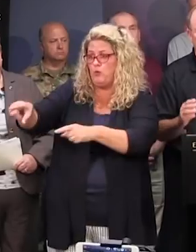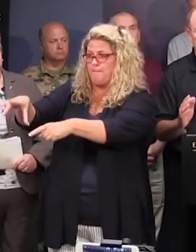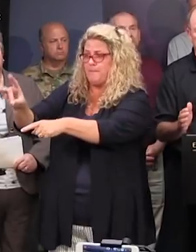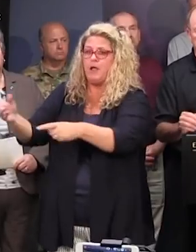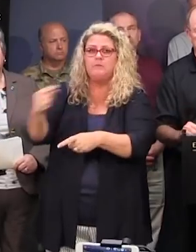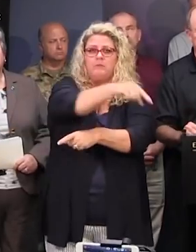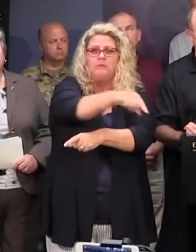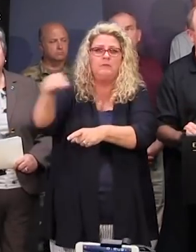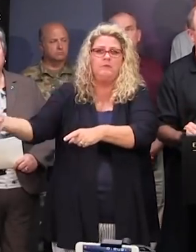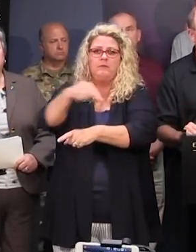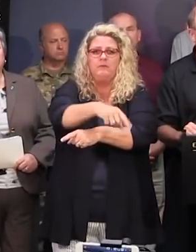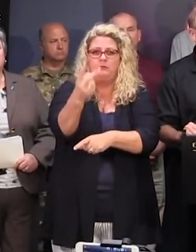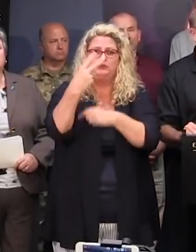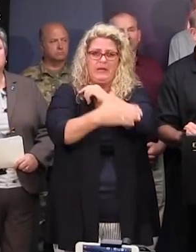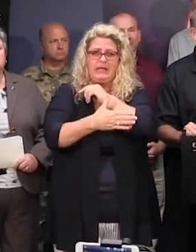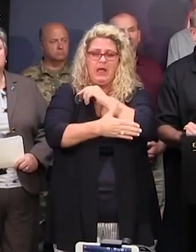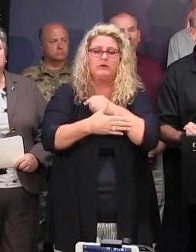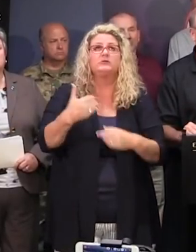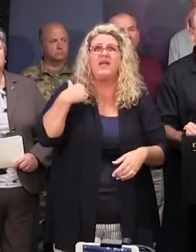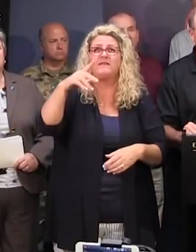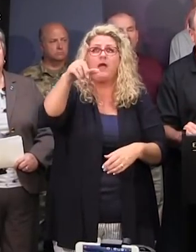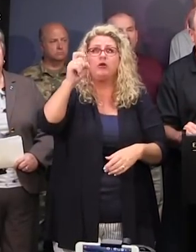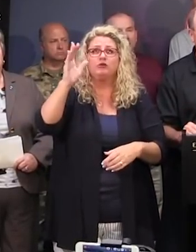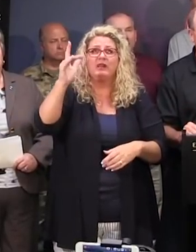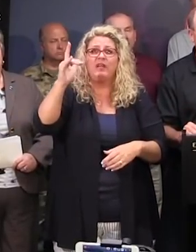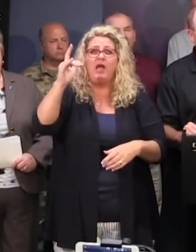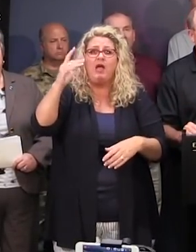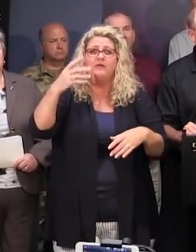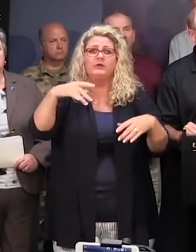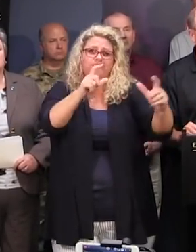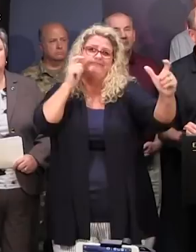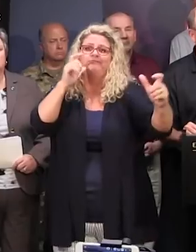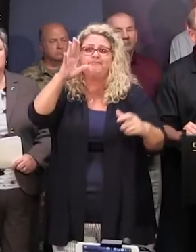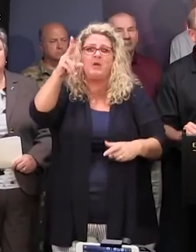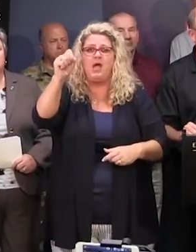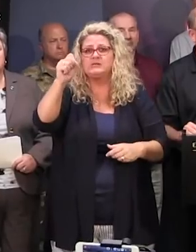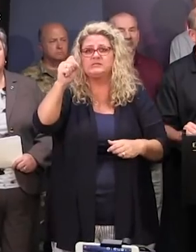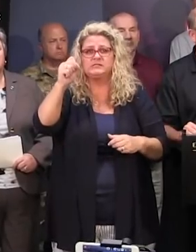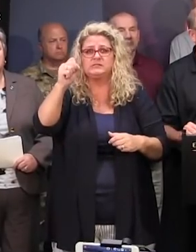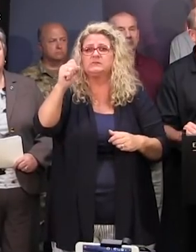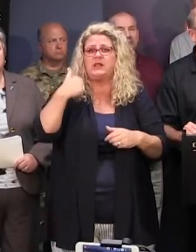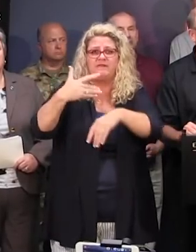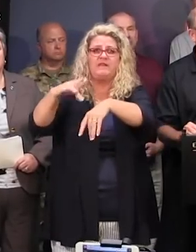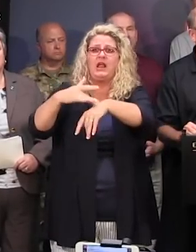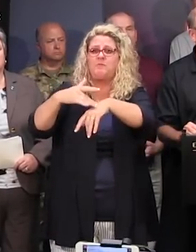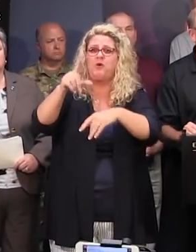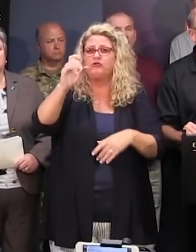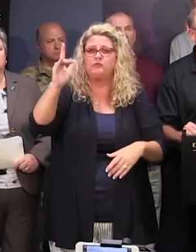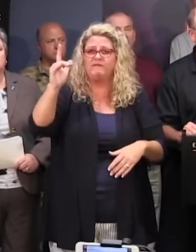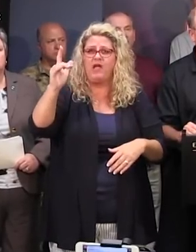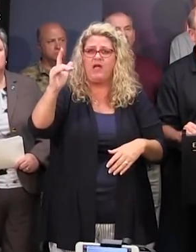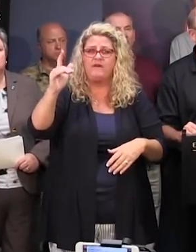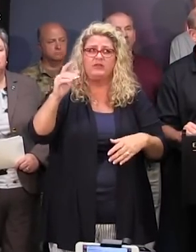And the other piece is that we've got 125 commercial buses that we have available. We've